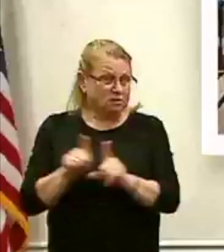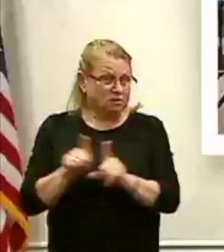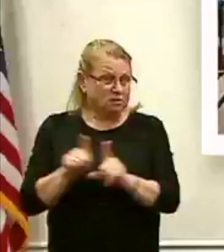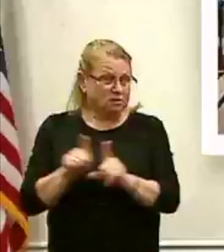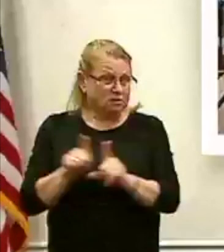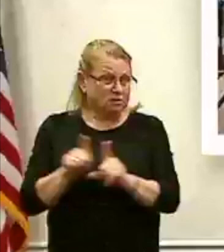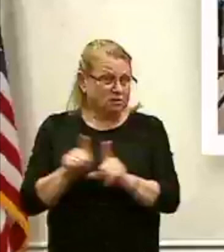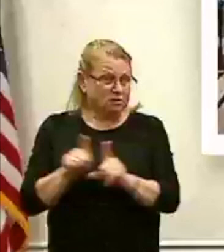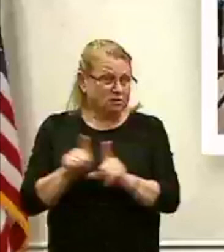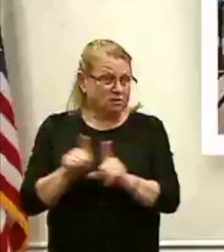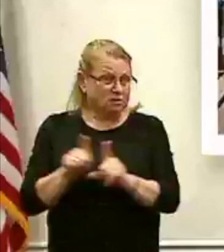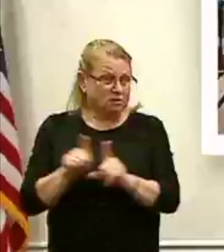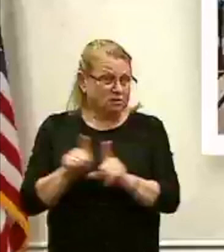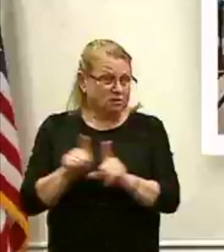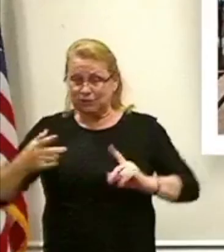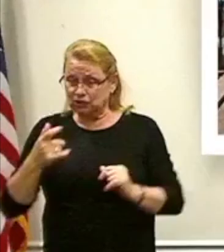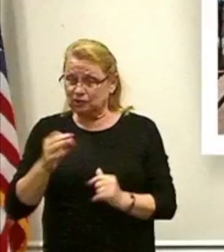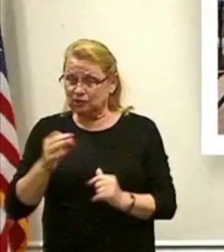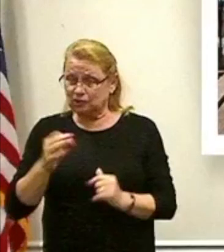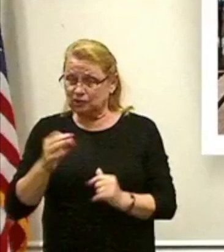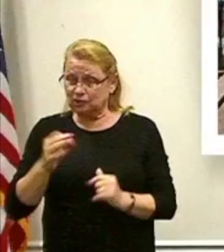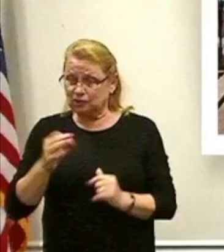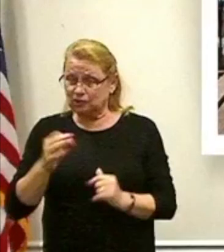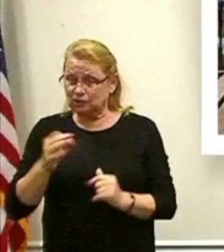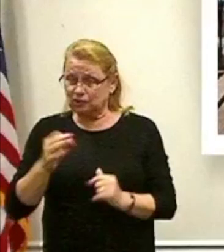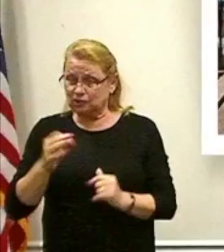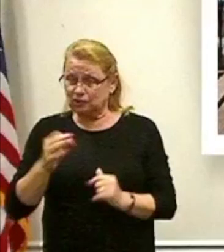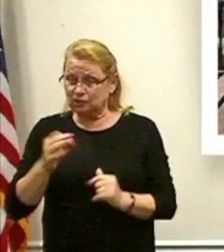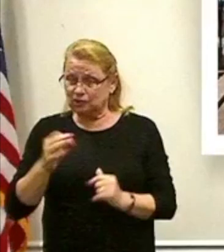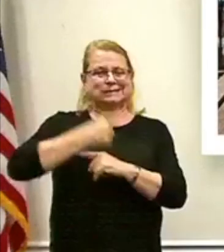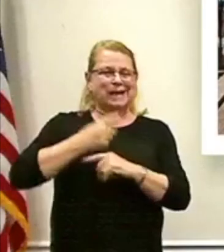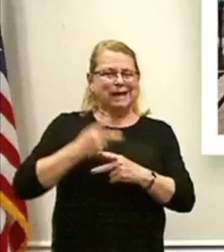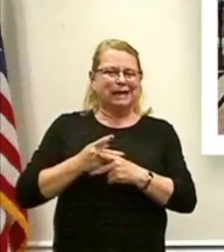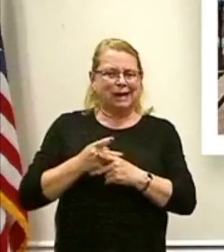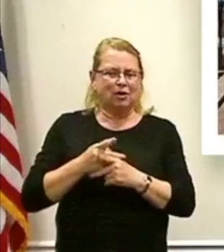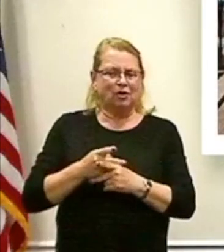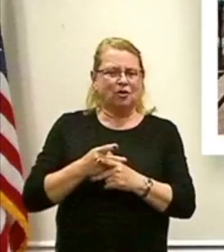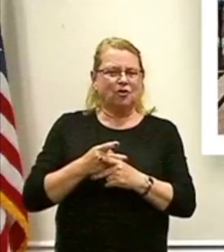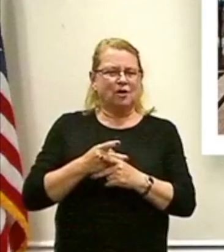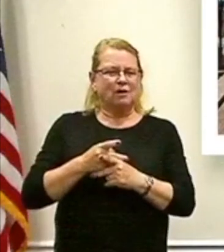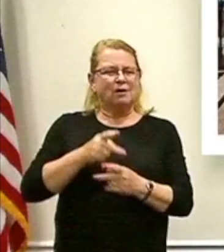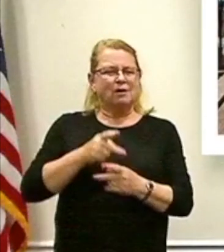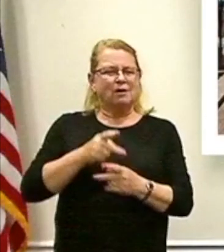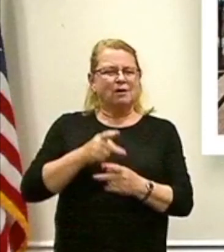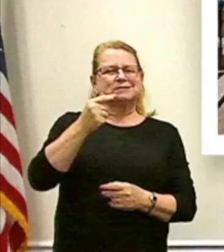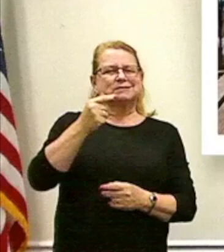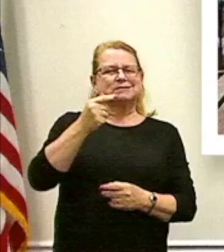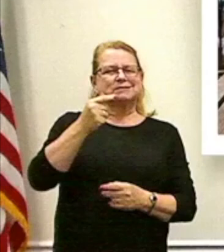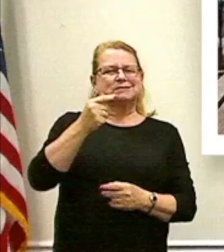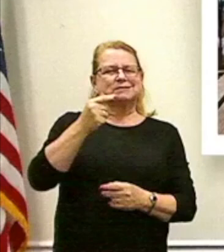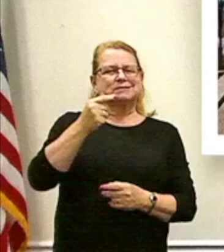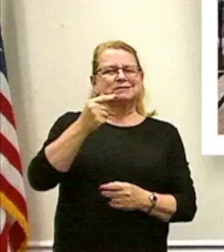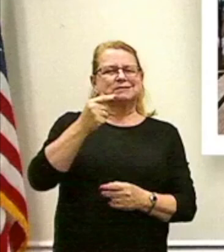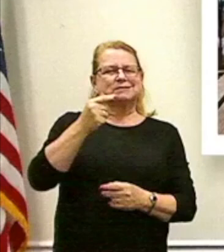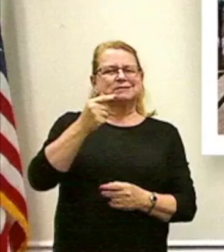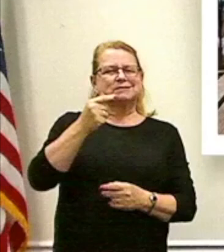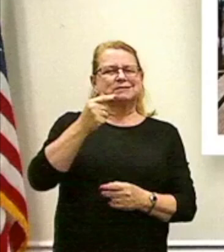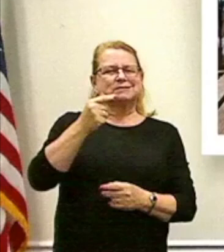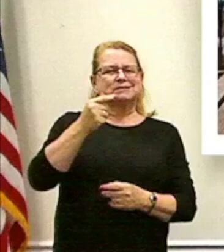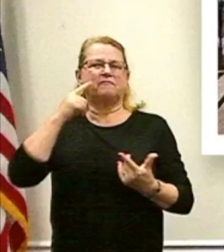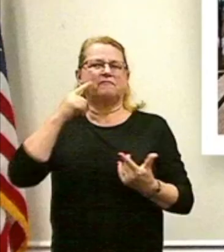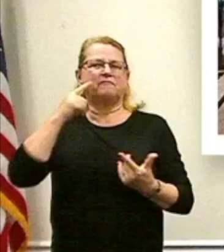of the daycare scholarship program that we're making available to families who might be in need of daycare,